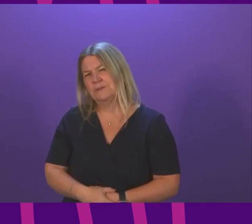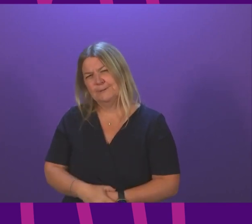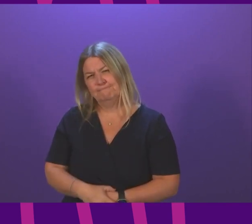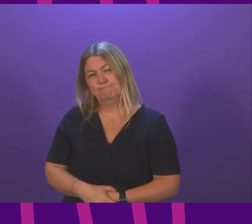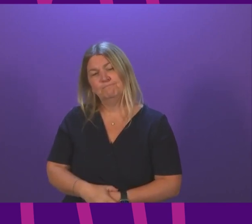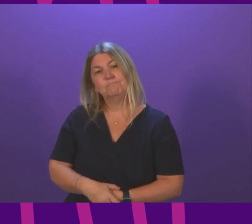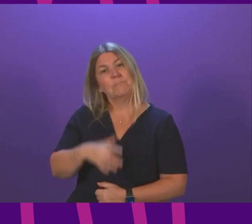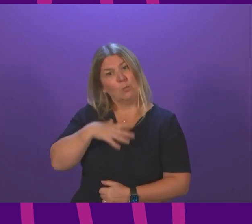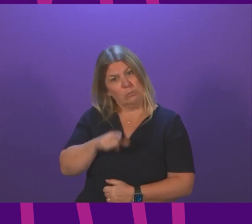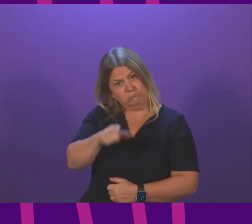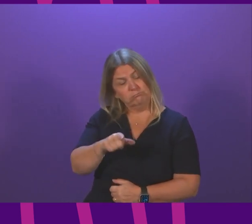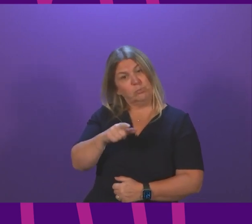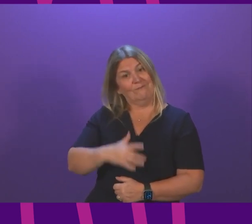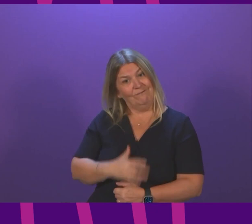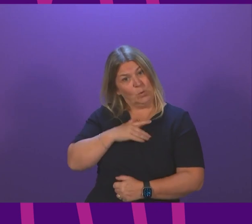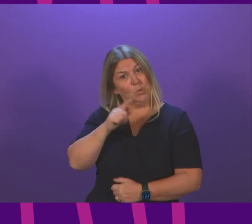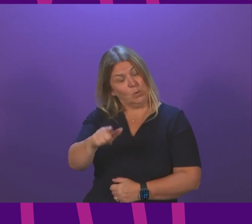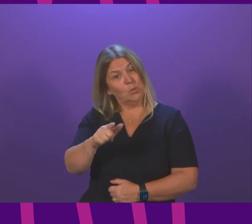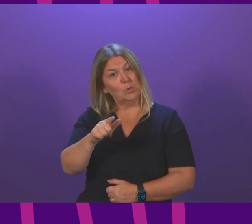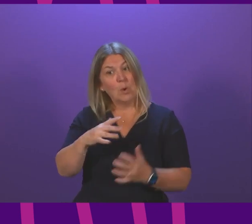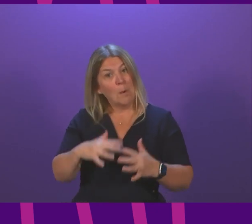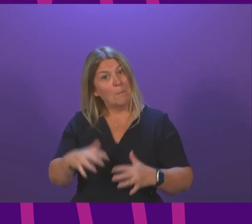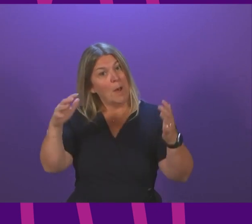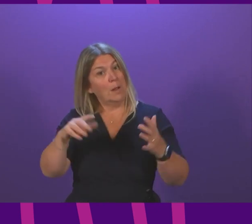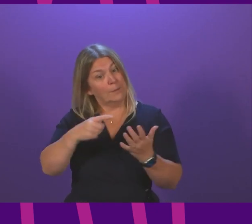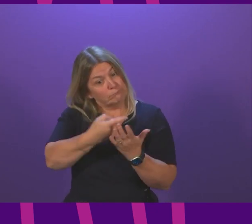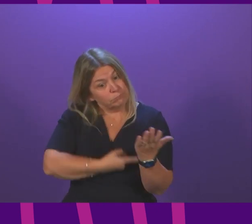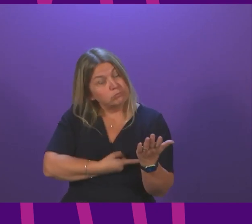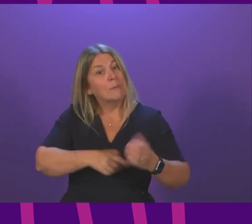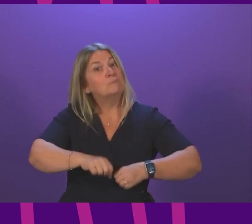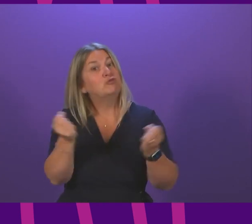seek your opinion on whether or not parliamentary protocol has been breached